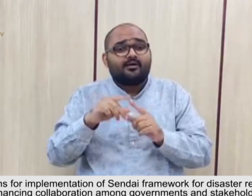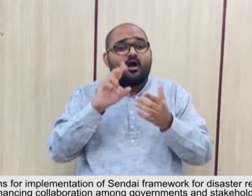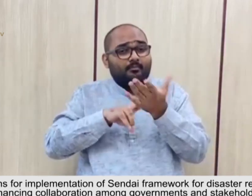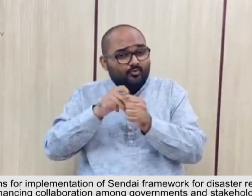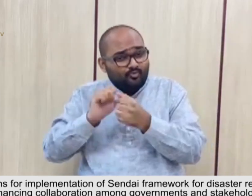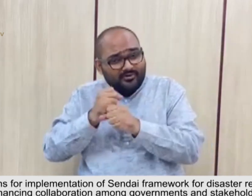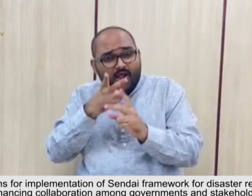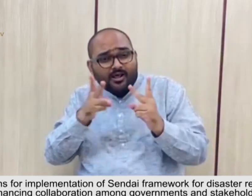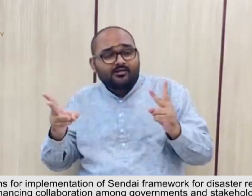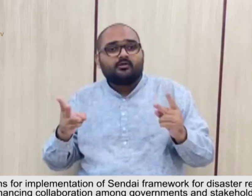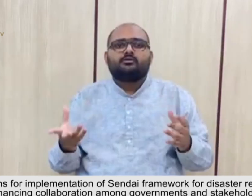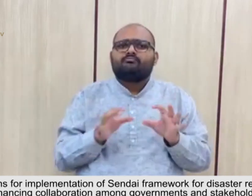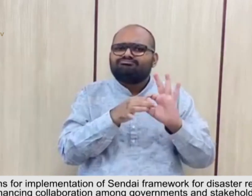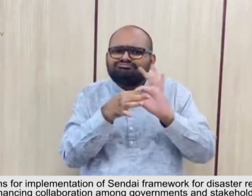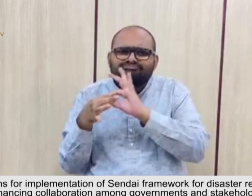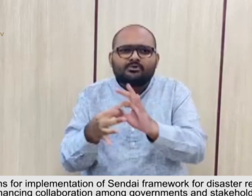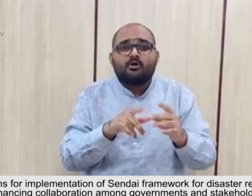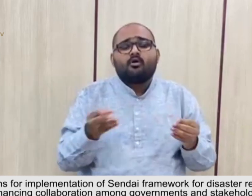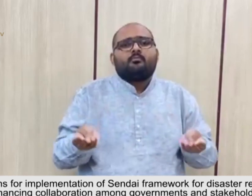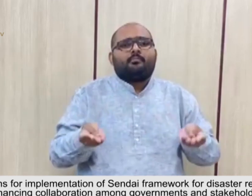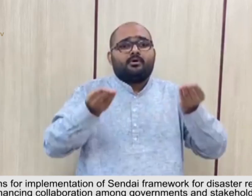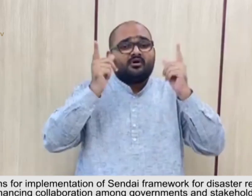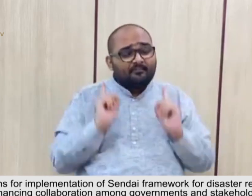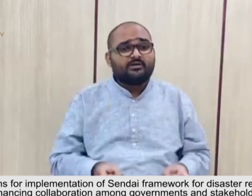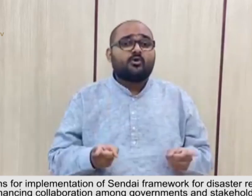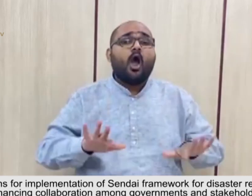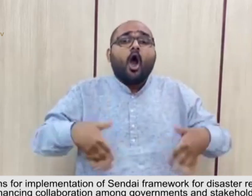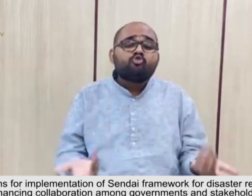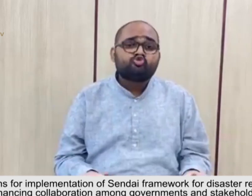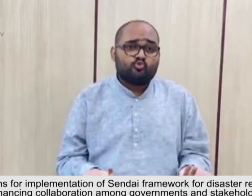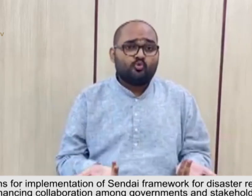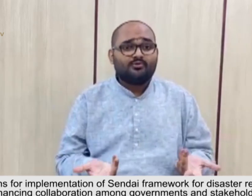Collaboration among governments and stakeholders